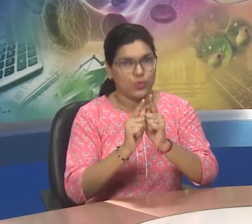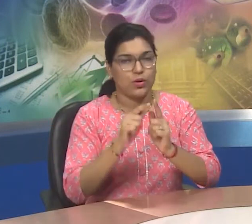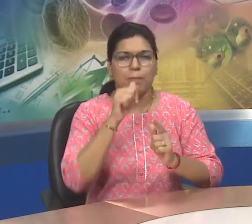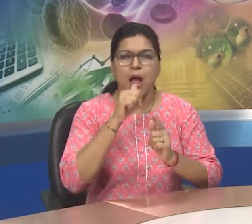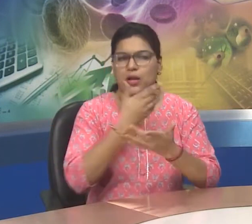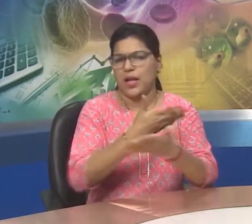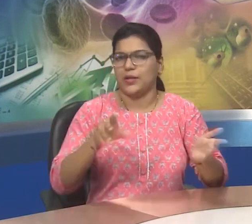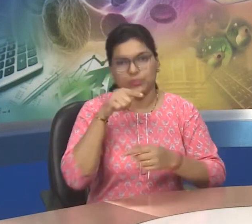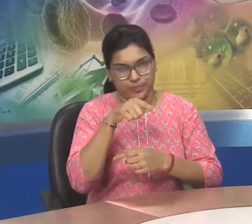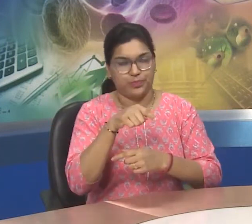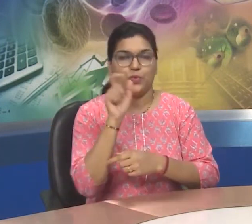H2O.